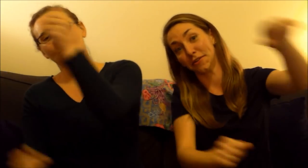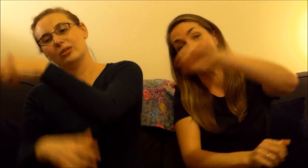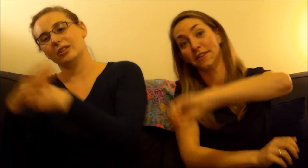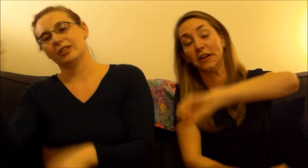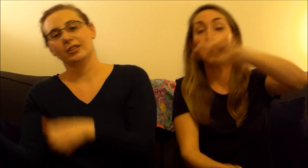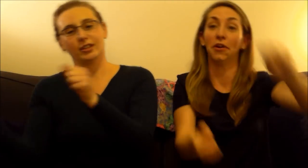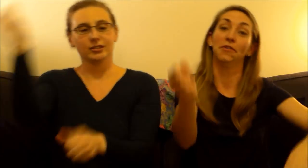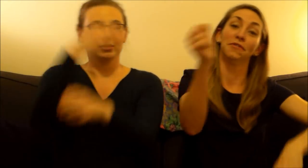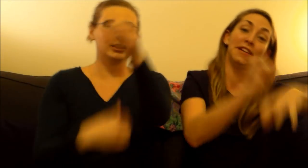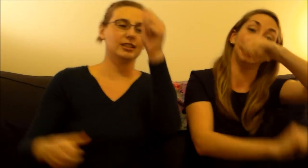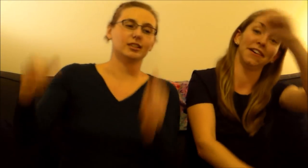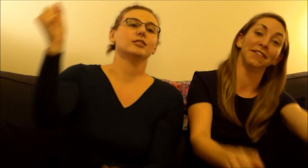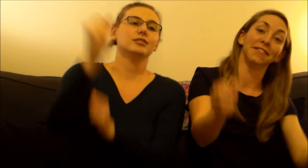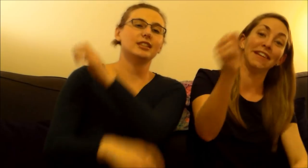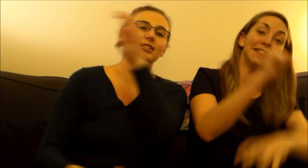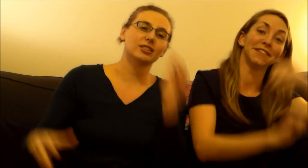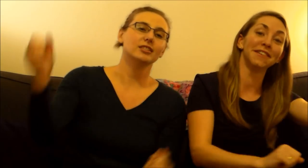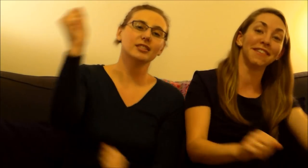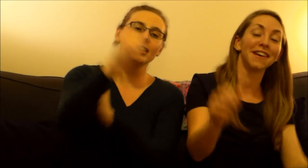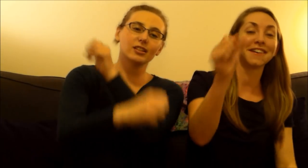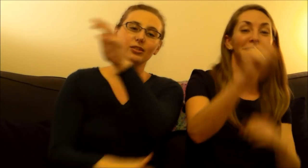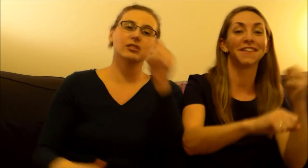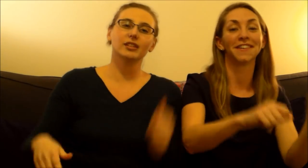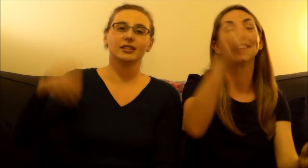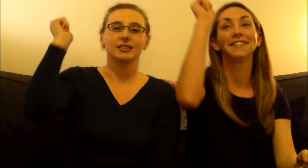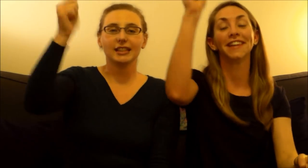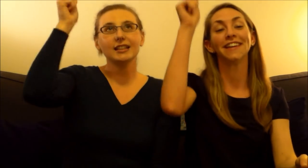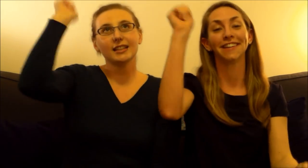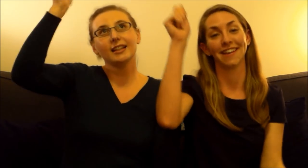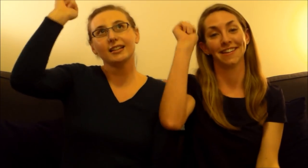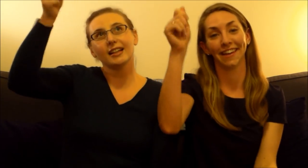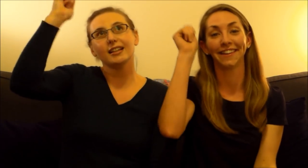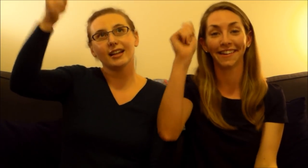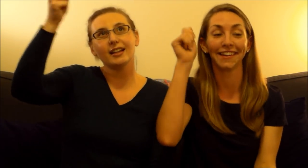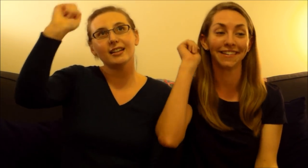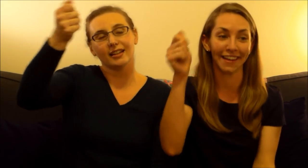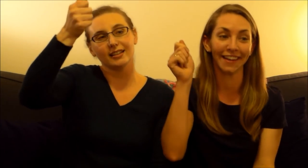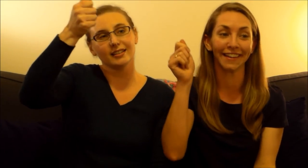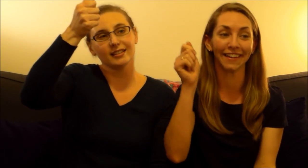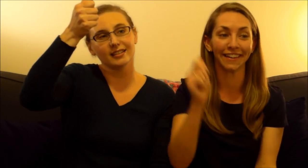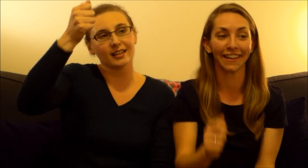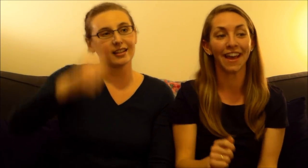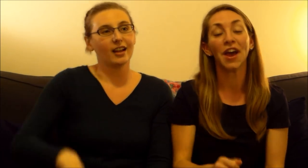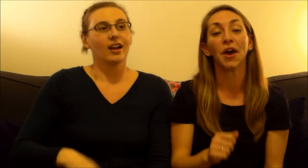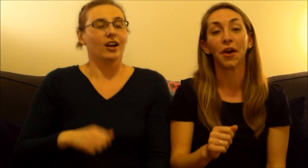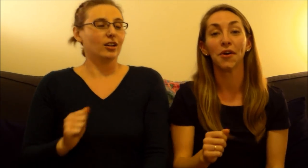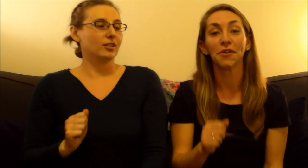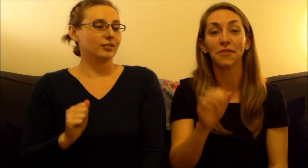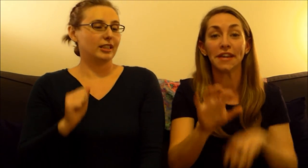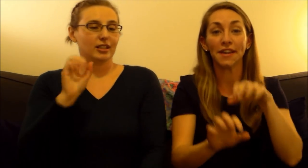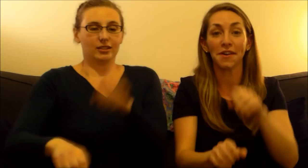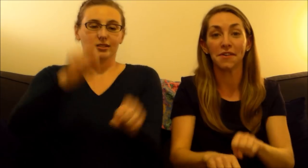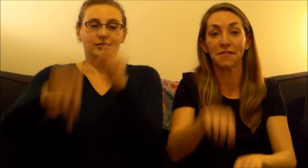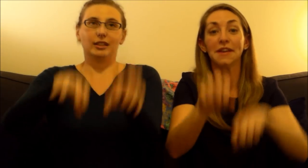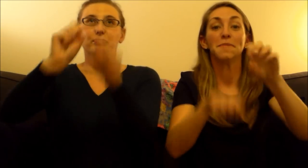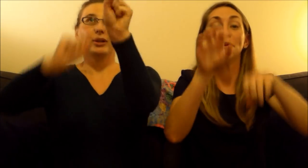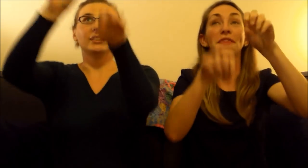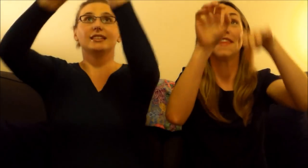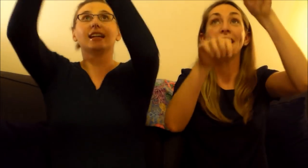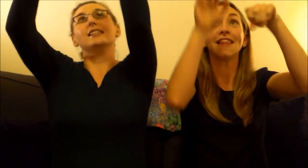corner. Hurry, hurry, turn the corner Ding, ding, ding, ding, ding Hurry, hurry, put the